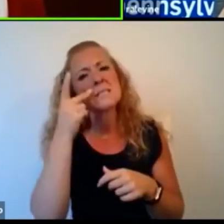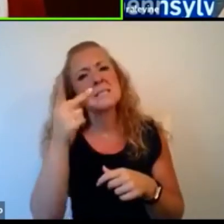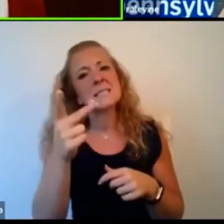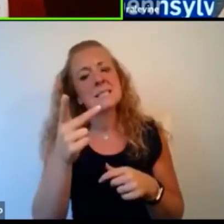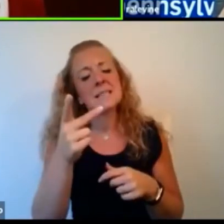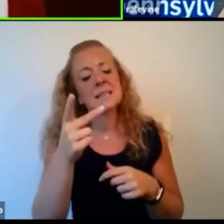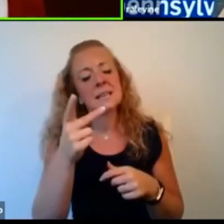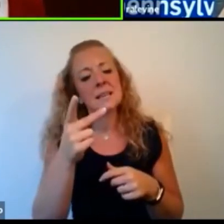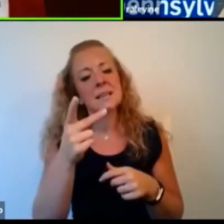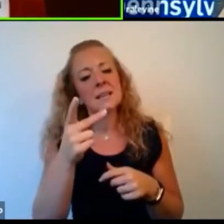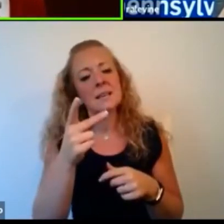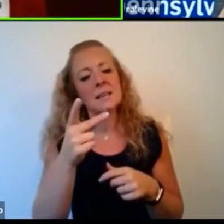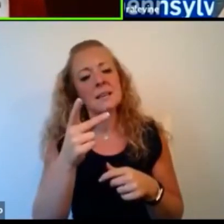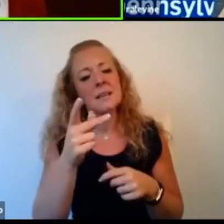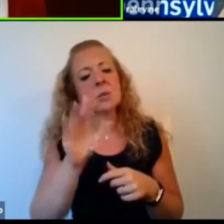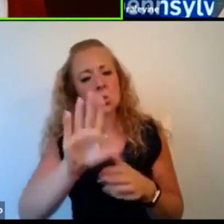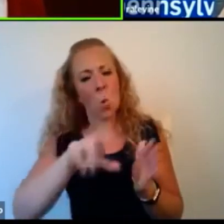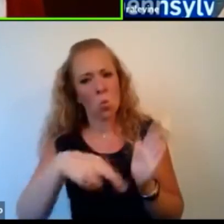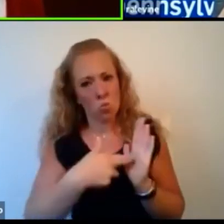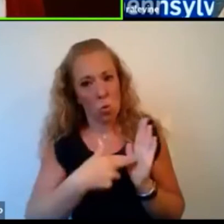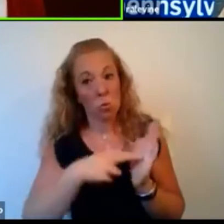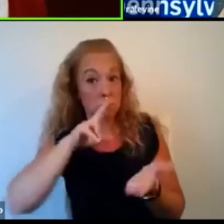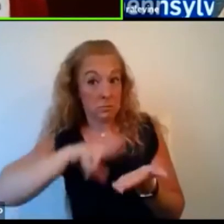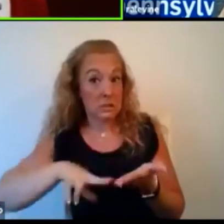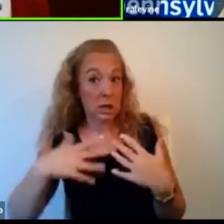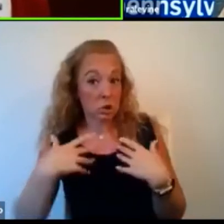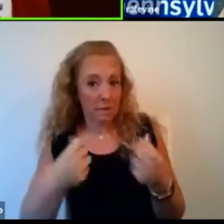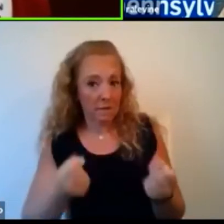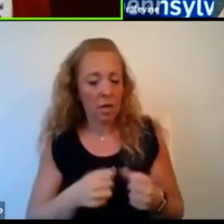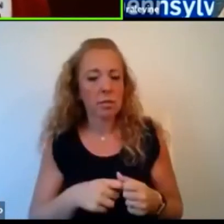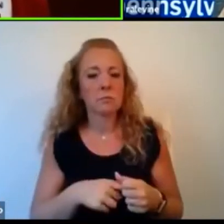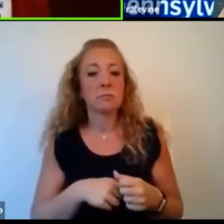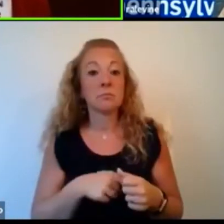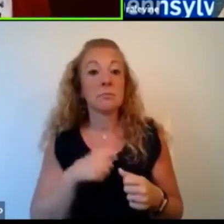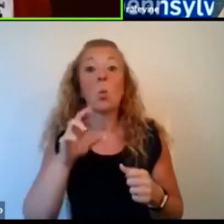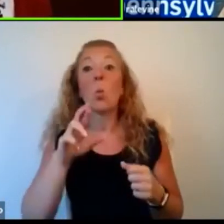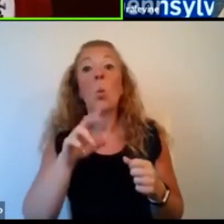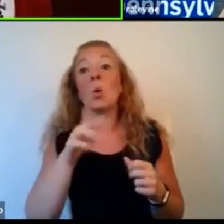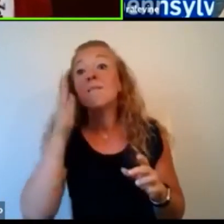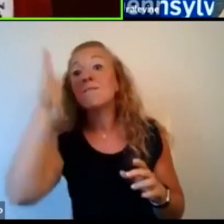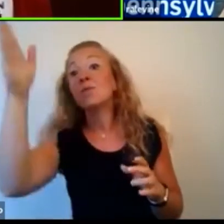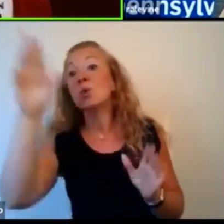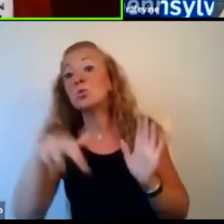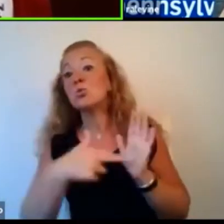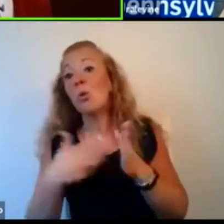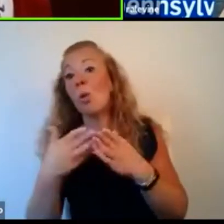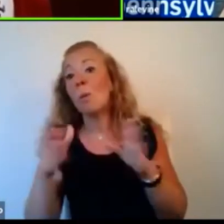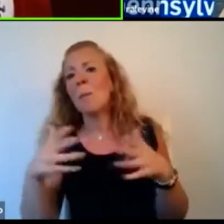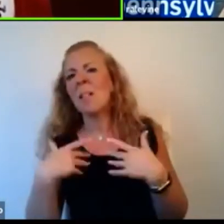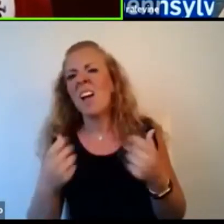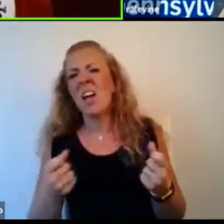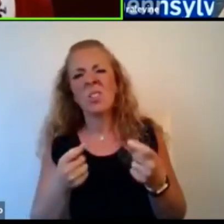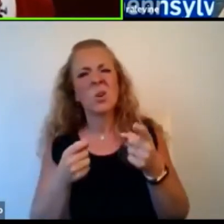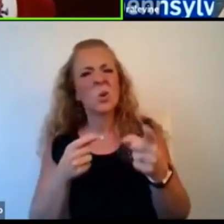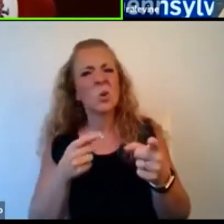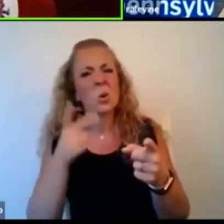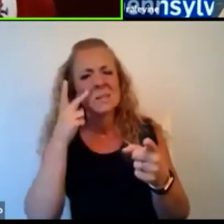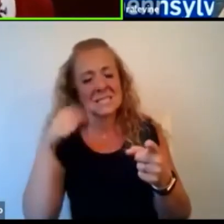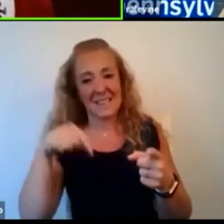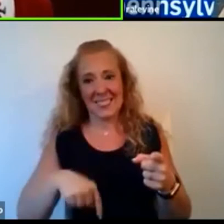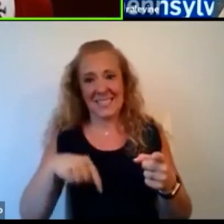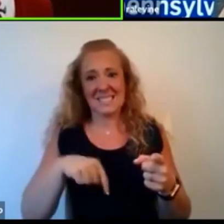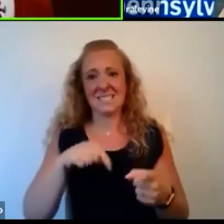of health and, and any future role you may have in public health. How do you see this pandemic changing